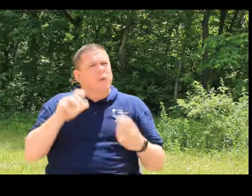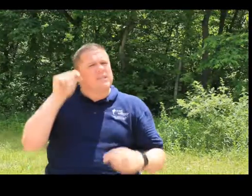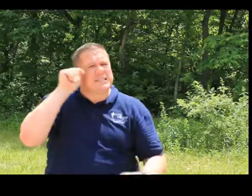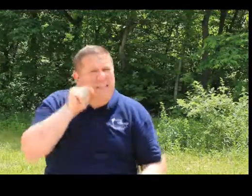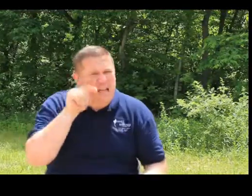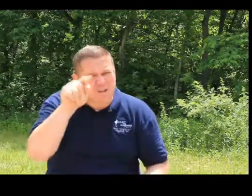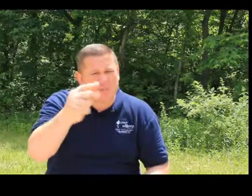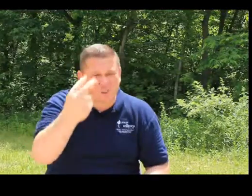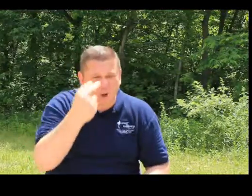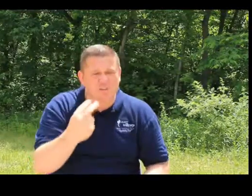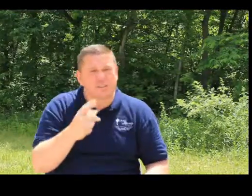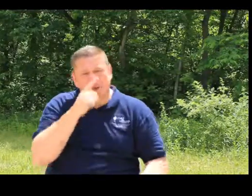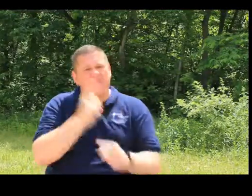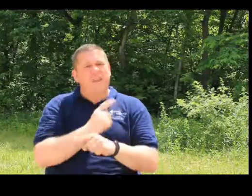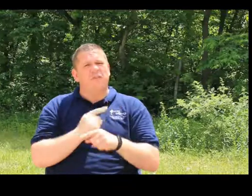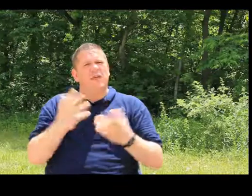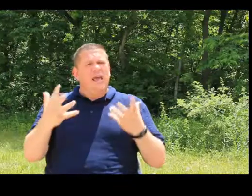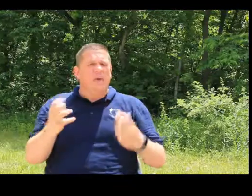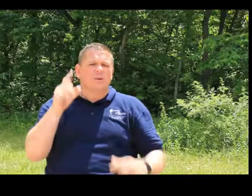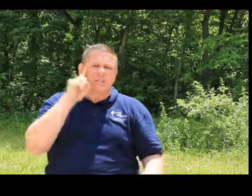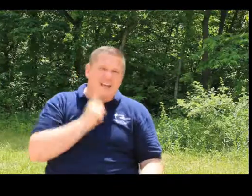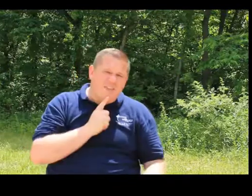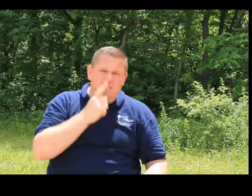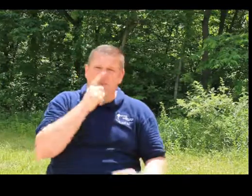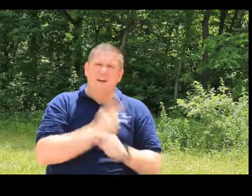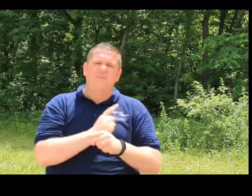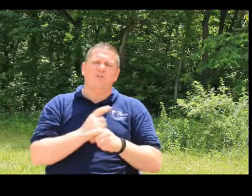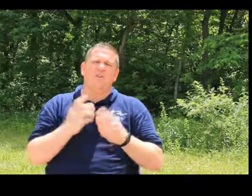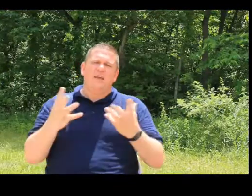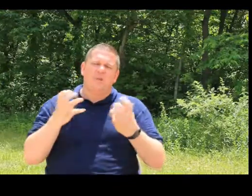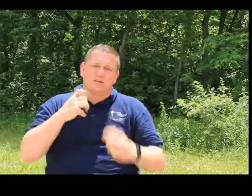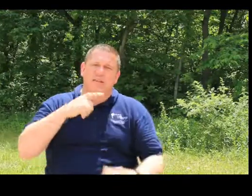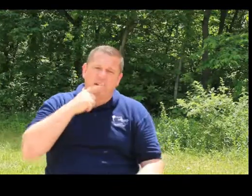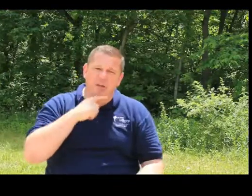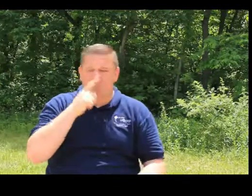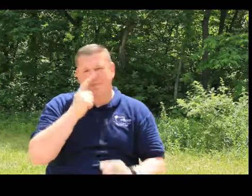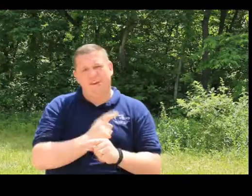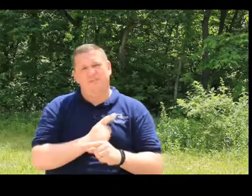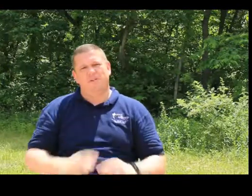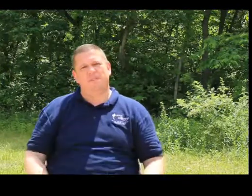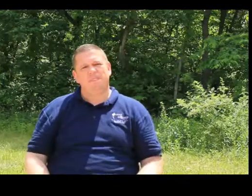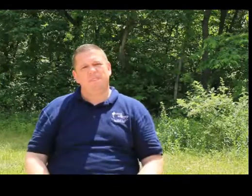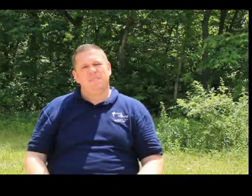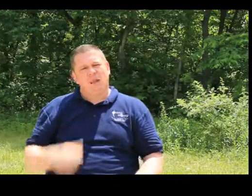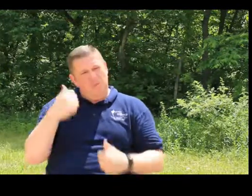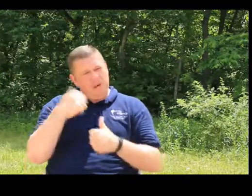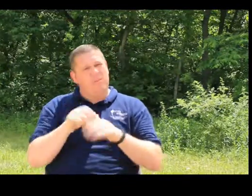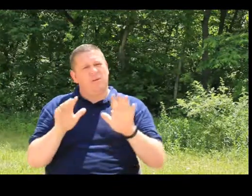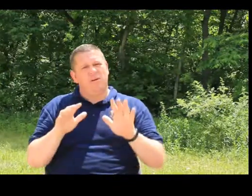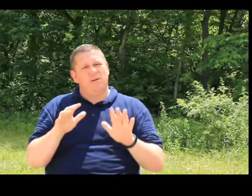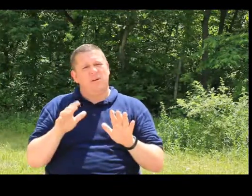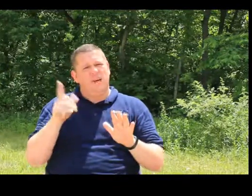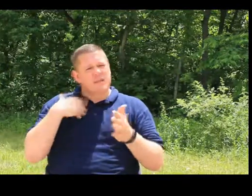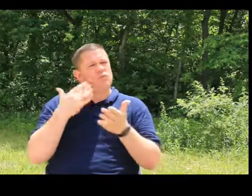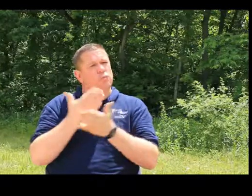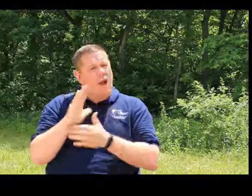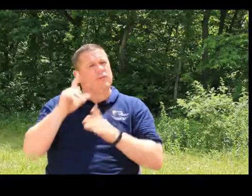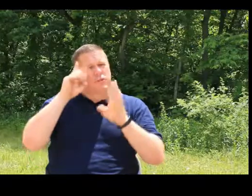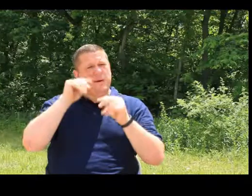wants teenagers out there watching this to be faithful. He wants the deaf to be faithful. He wants the hearing to be faithful. And remember, He has a right to expect